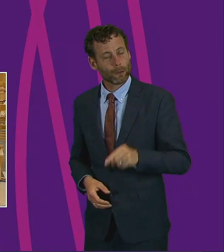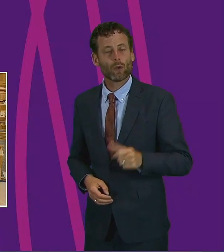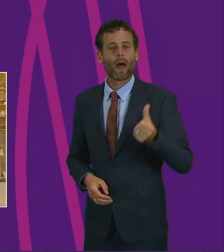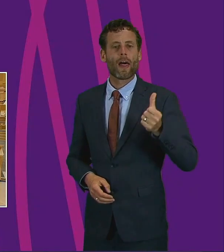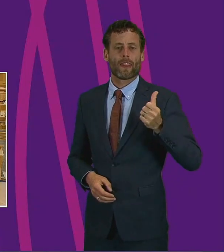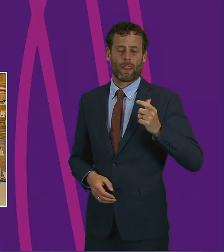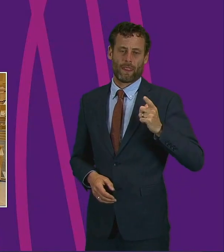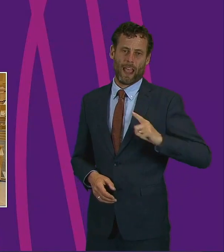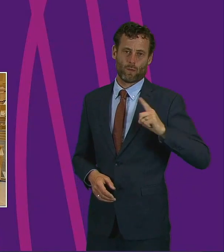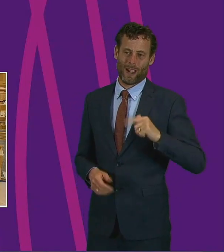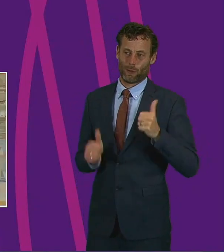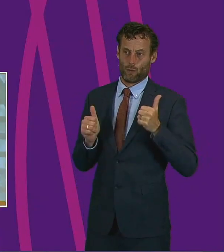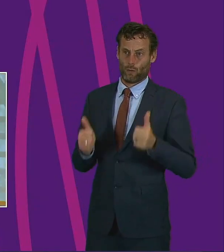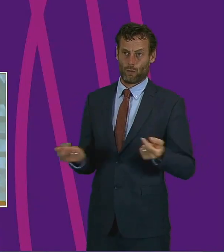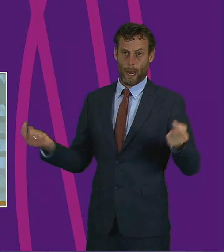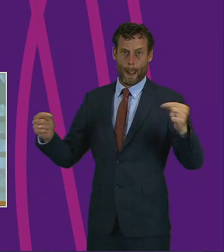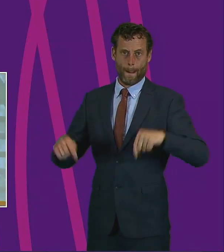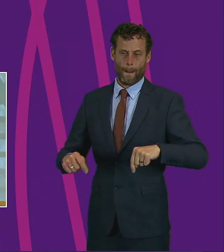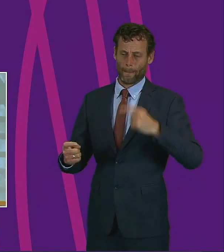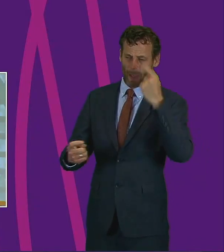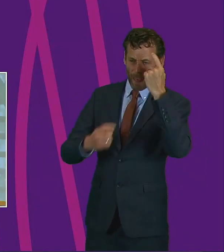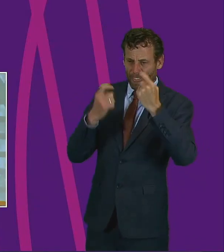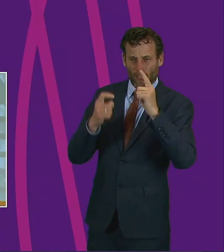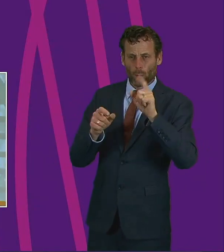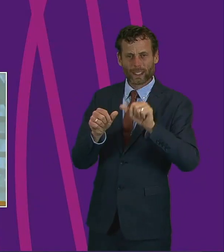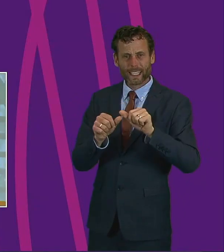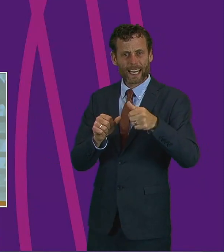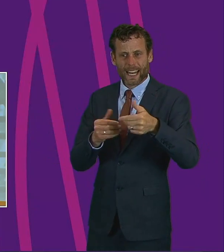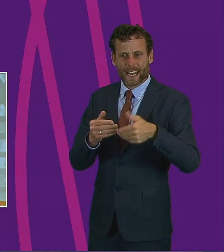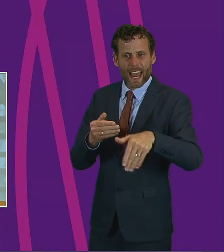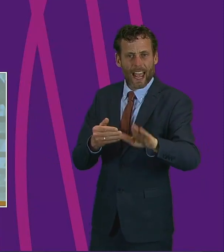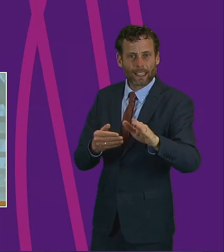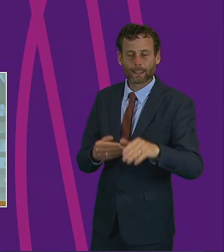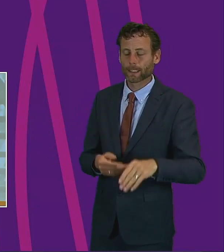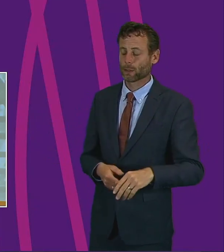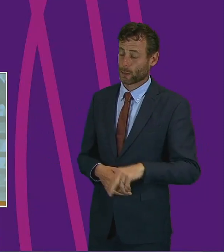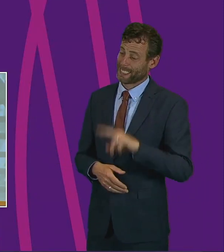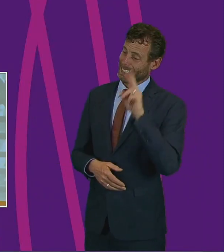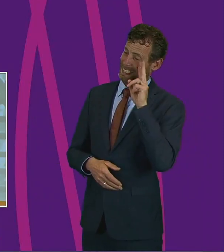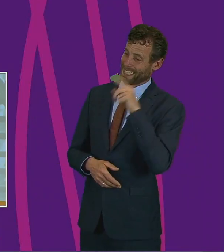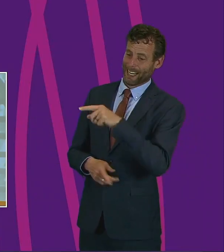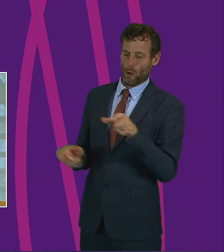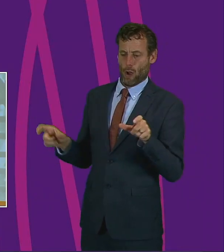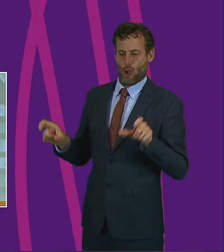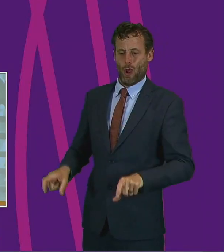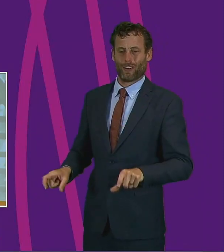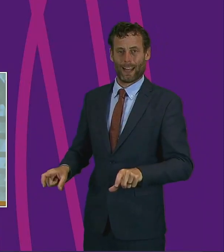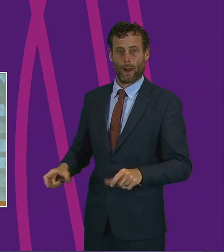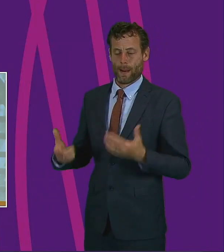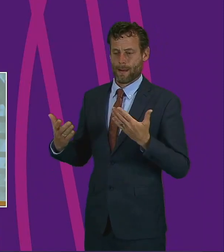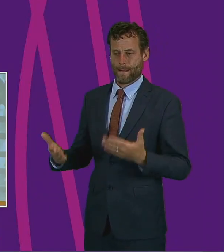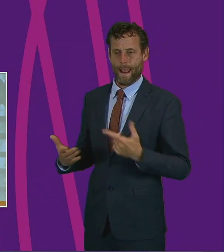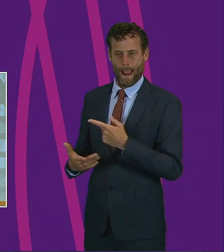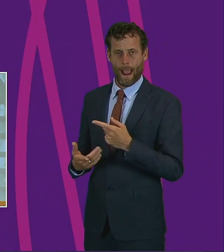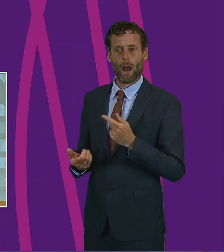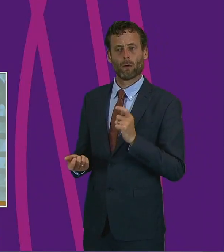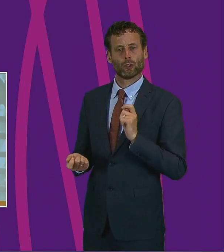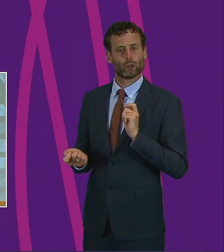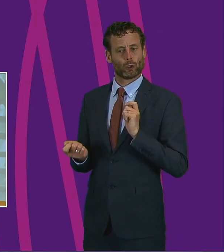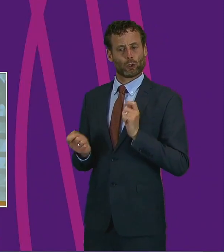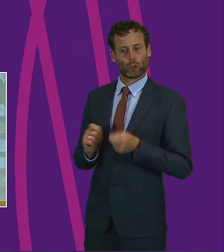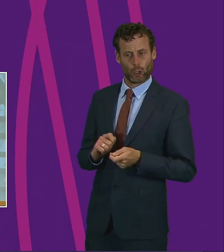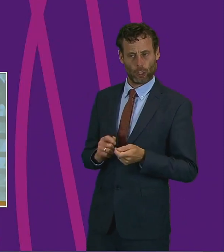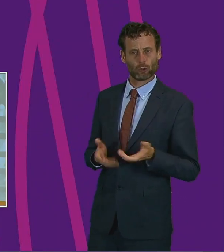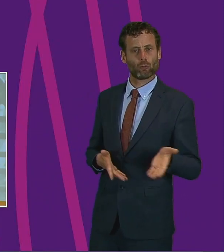for our communities, just as we've recently started the careful and gradual easing of our lockdown restrictions. Many of the challenges caused by the coronavirus will